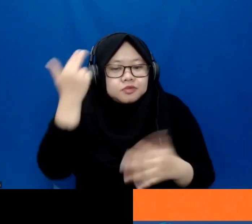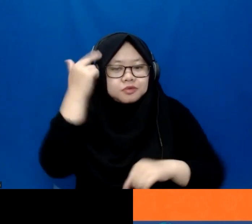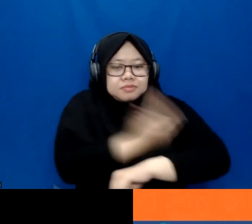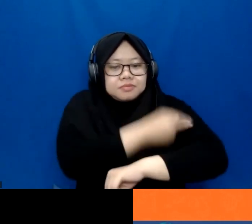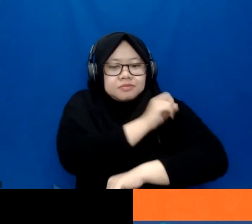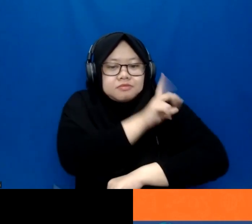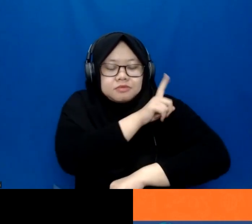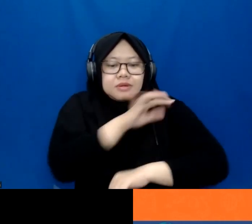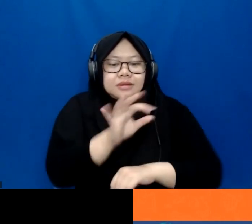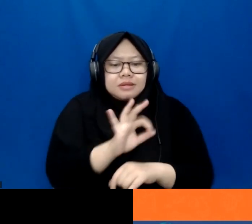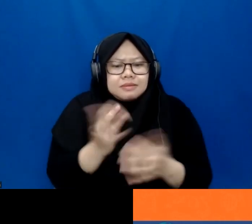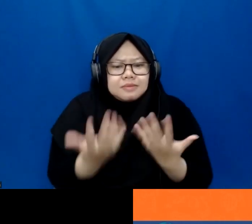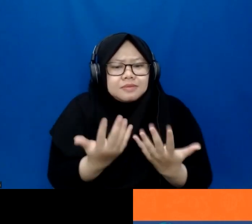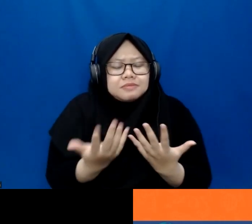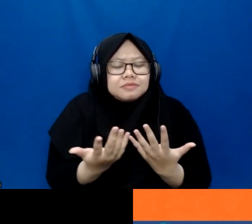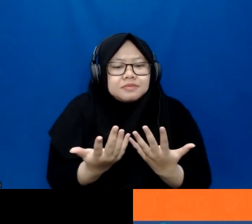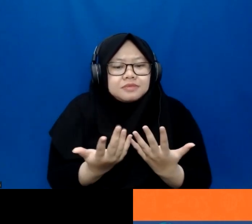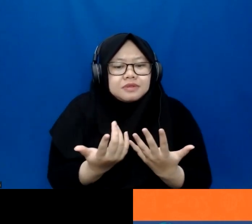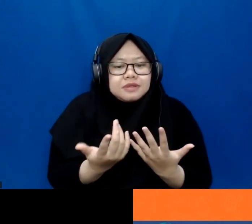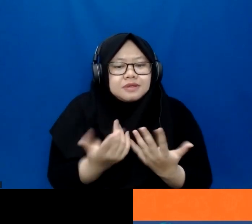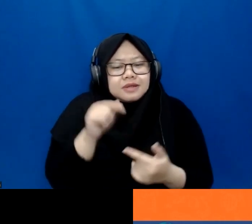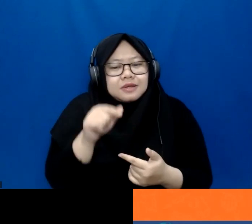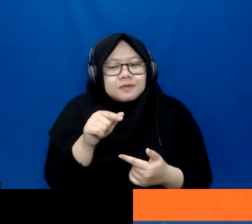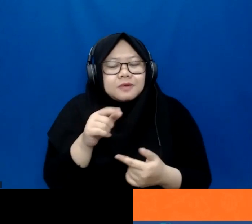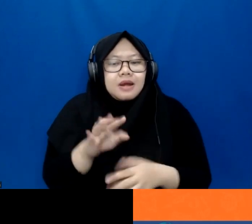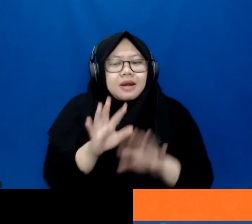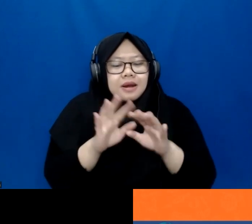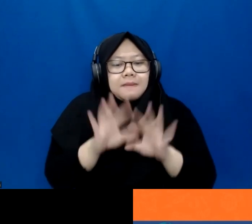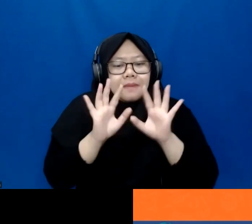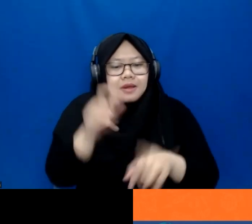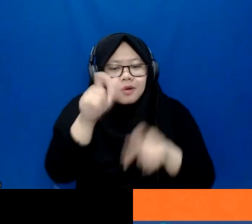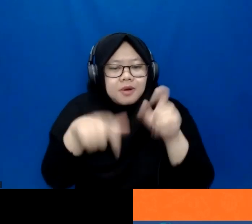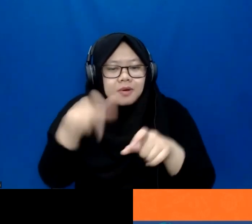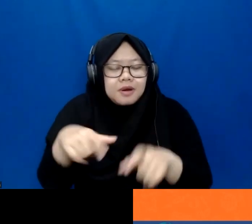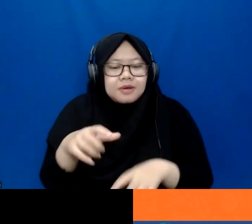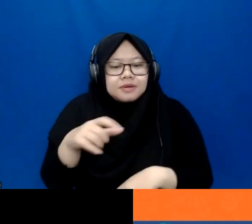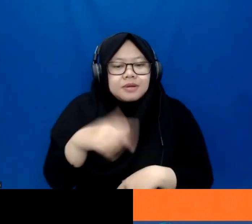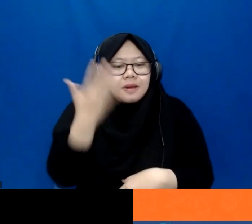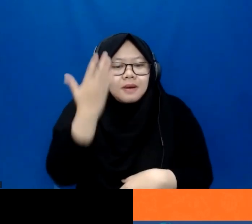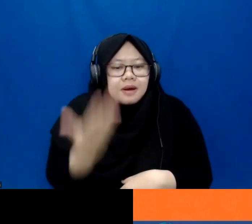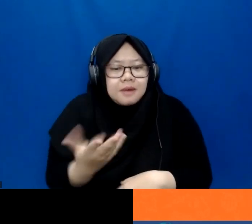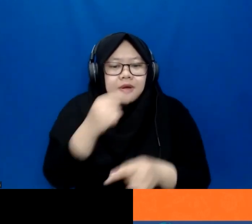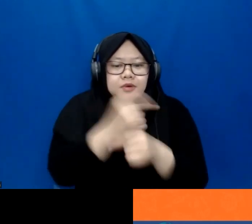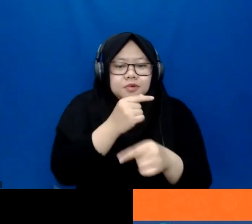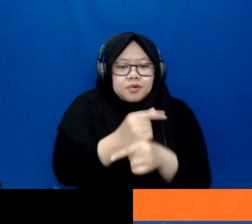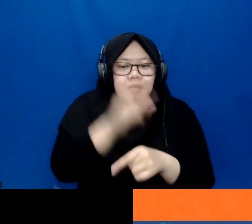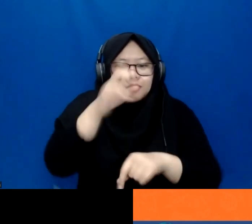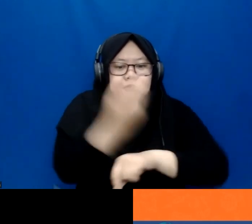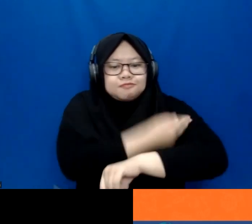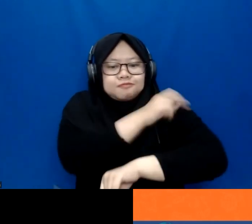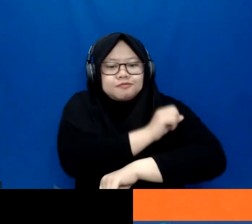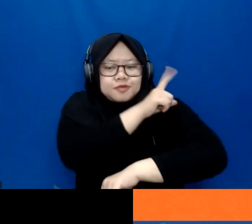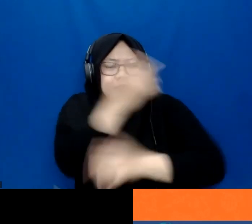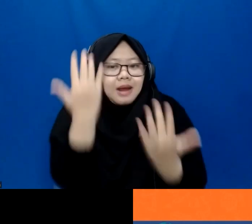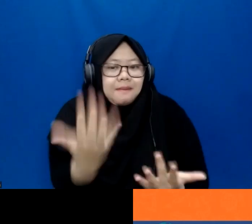You know, really? I mean, that's something that that's a question that a lot of people are trying to answer. Why should a teacher upskill? I I'm in the business